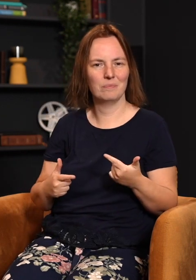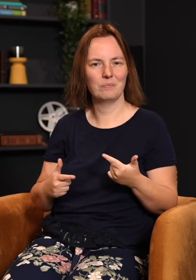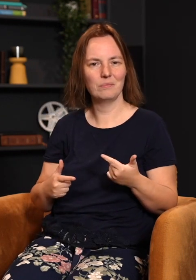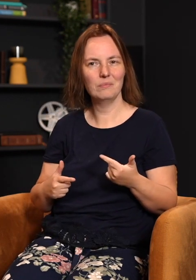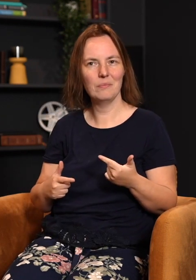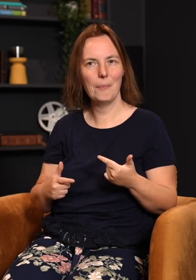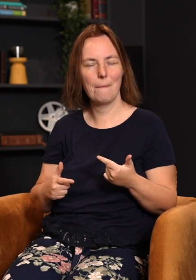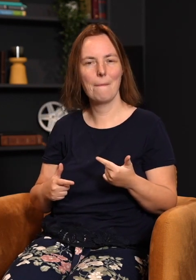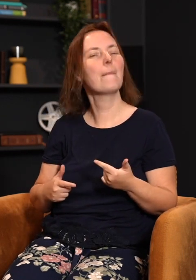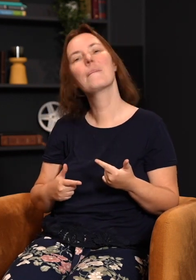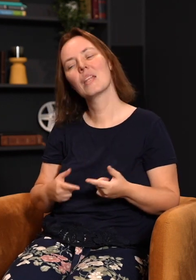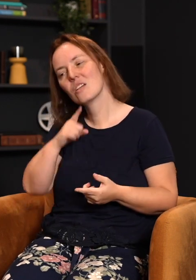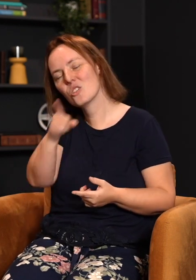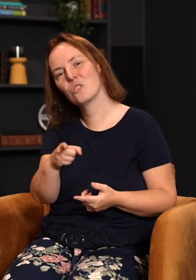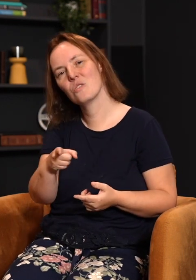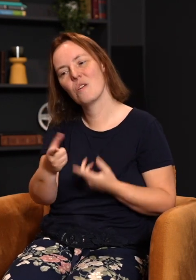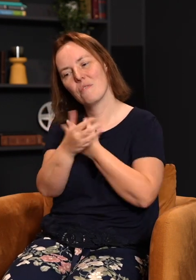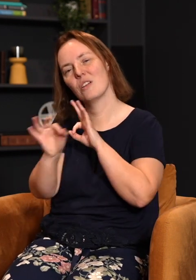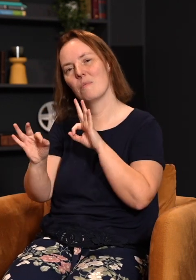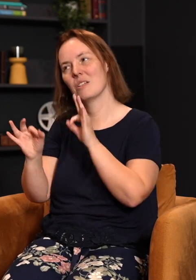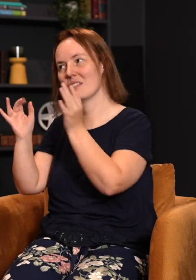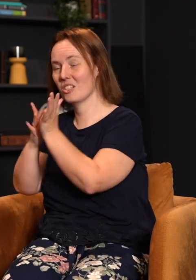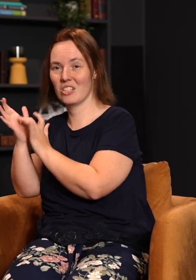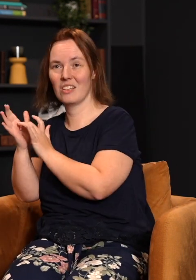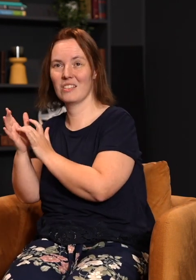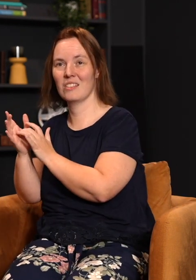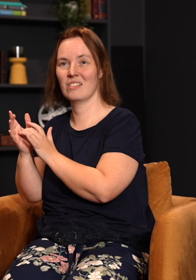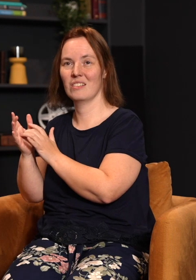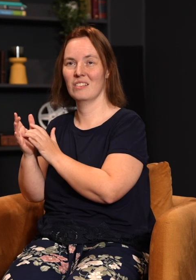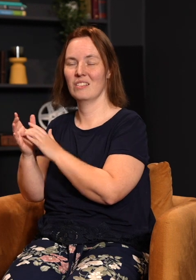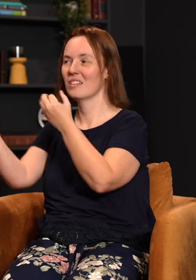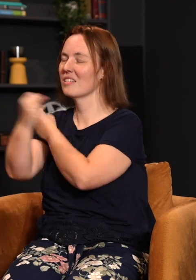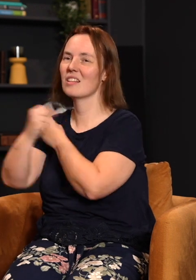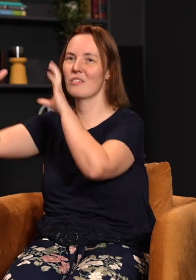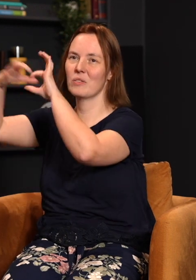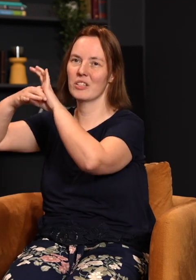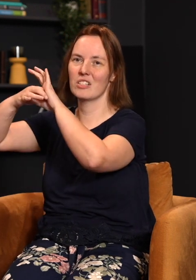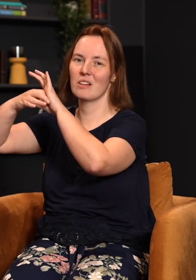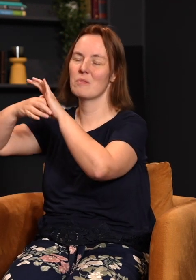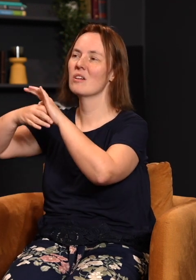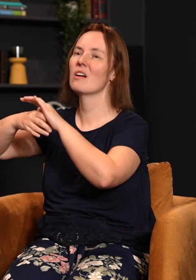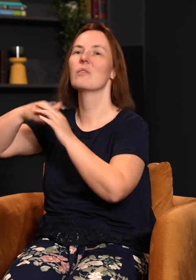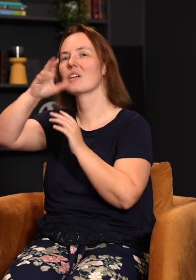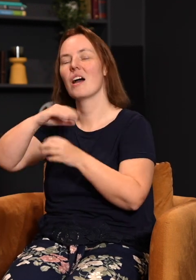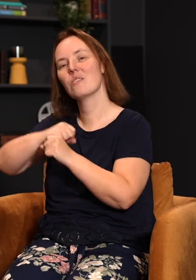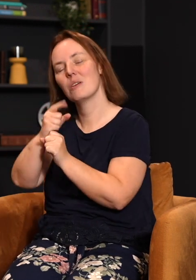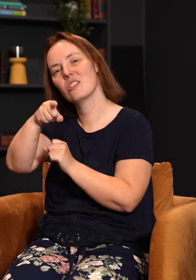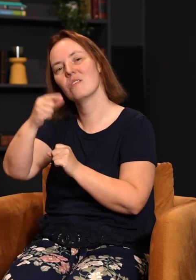That's what got you in the mess in the first place. Real freedom is in Jesus. It's actually in a loving relation with a God who made you, who knows